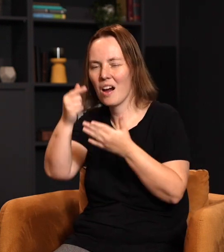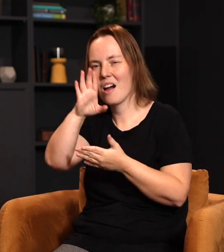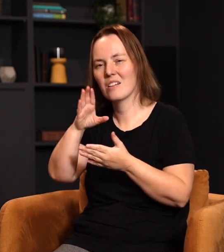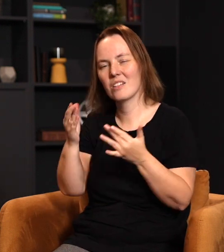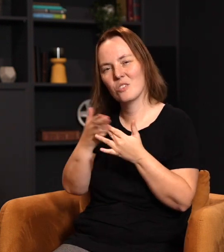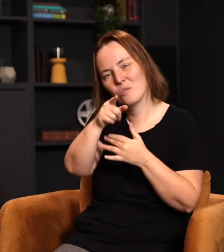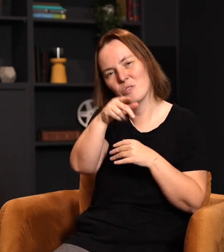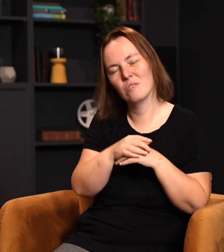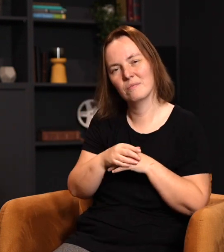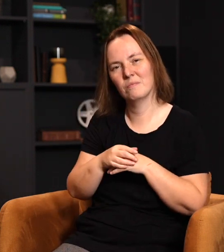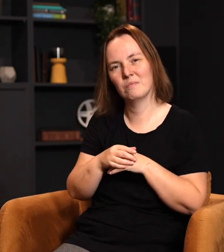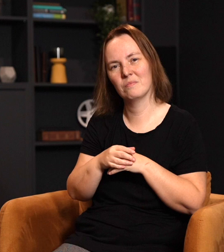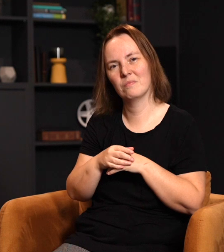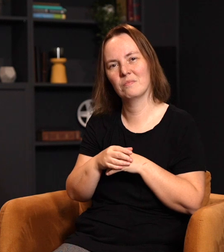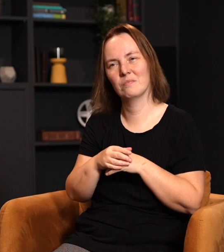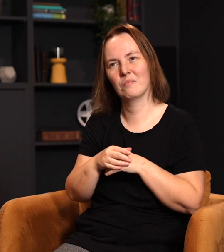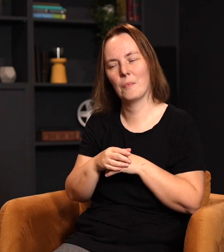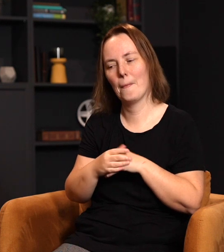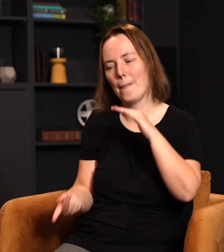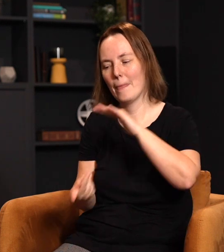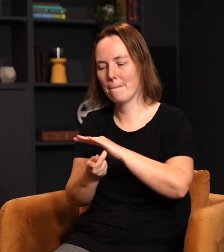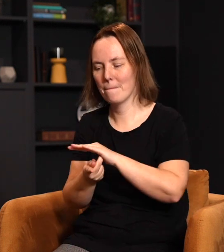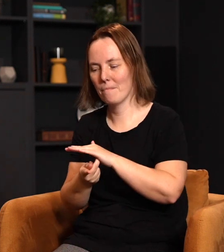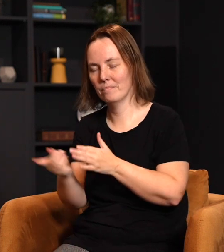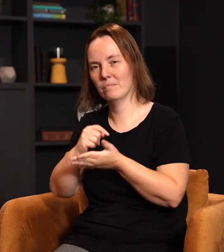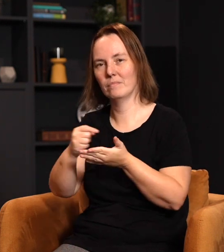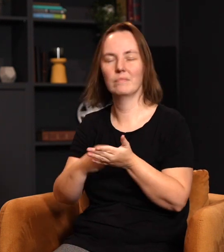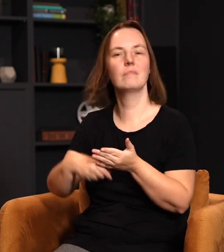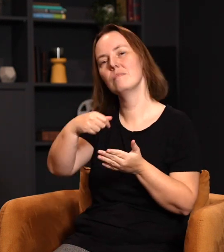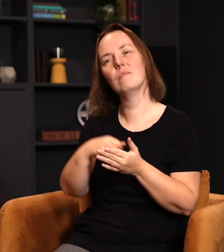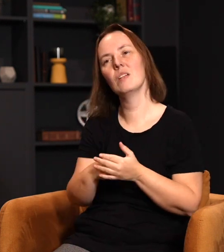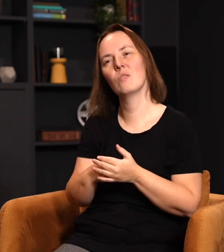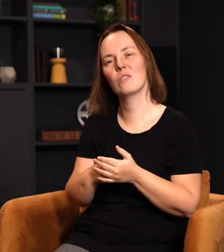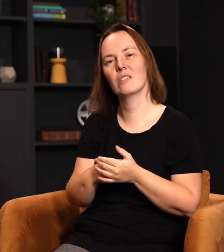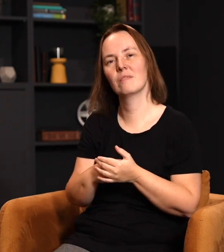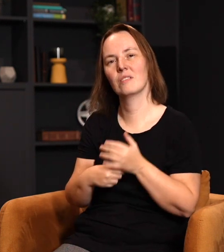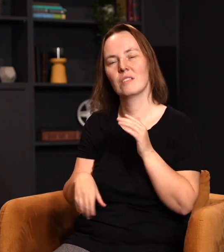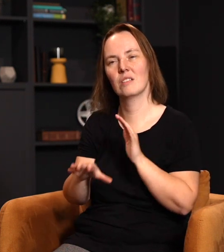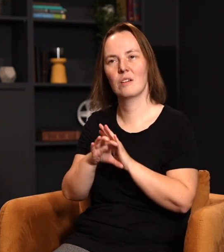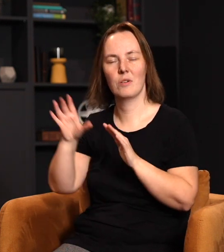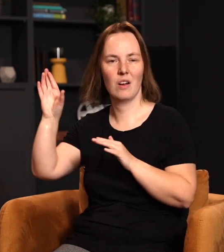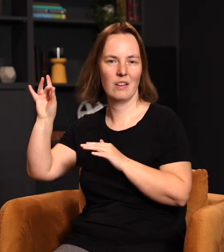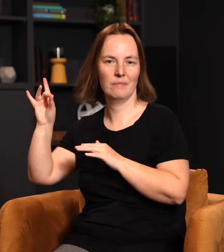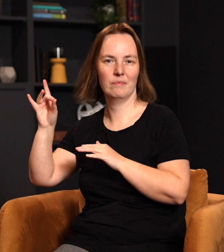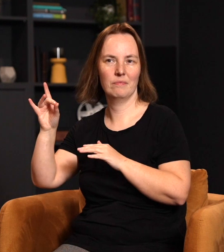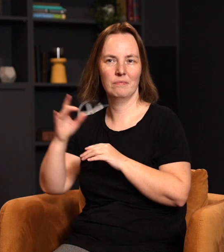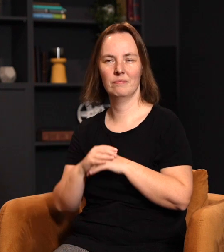God can do through you. The Apostle Paul wrote in Romans 8, will you say it with me? If the spirit of him who raised Jesus